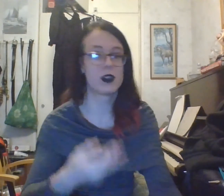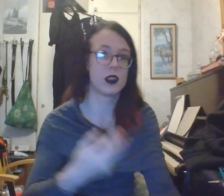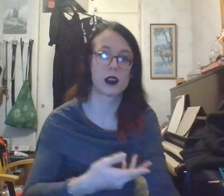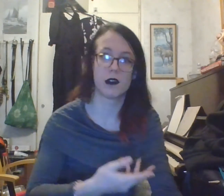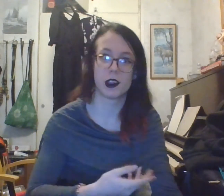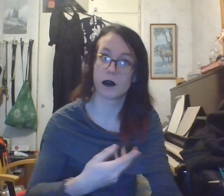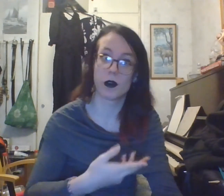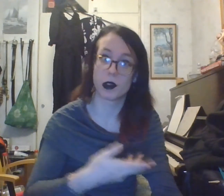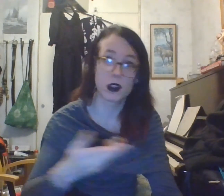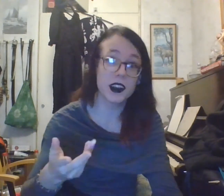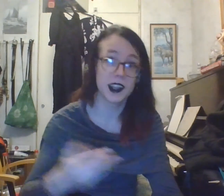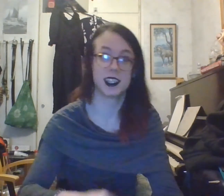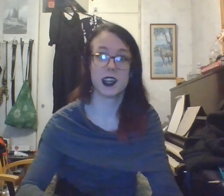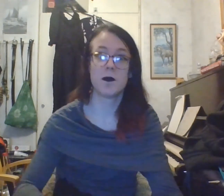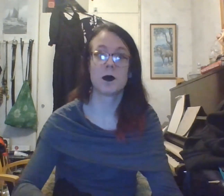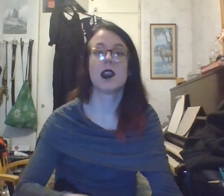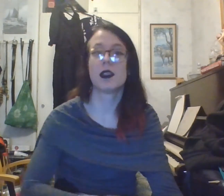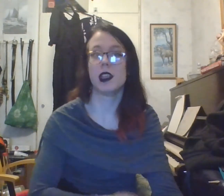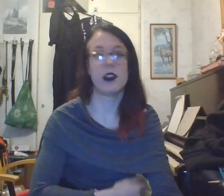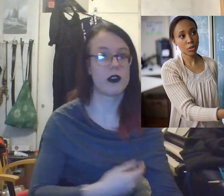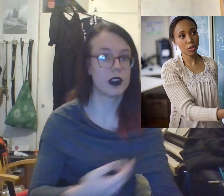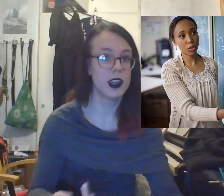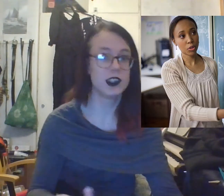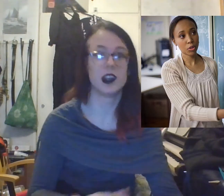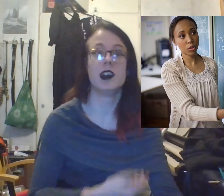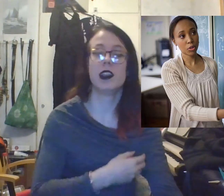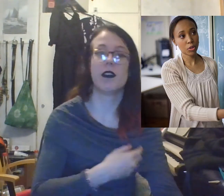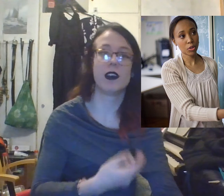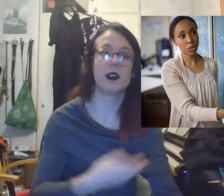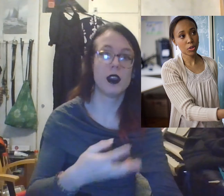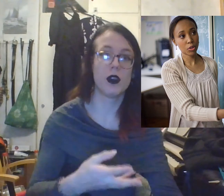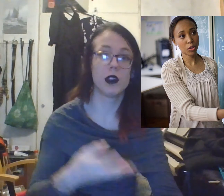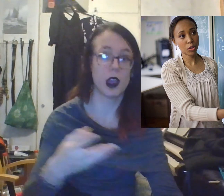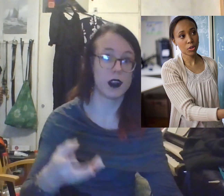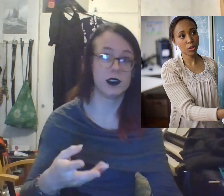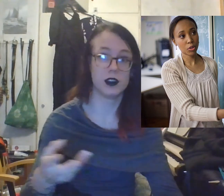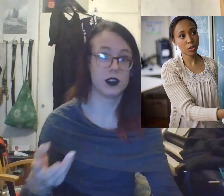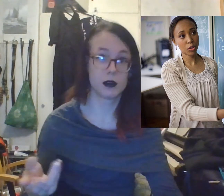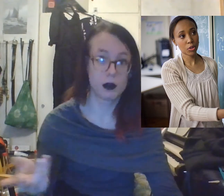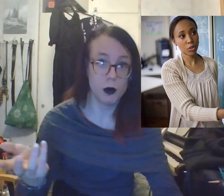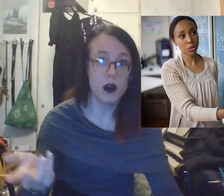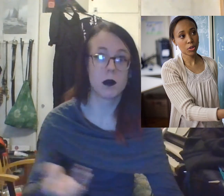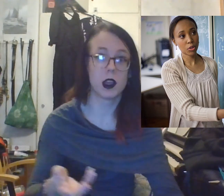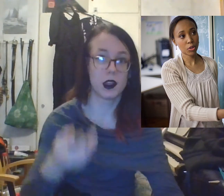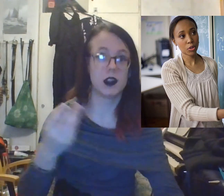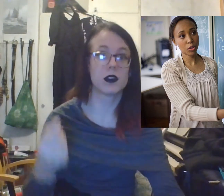services for society. Say that you're a teacher, and the things you use in your workplace, in the school,